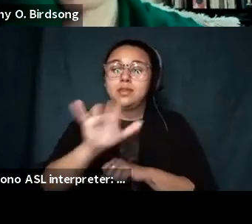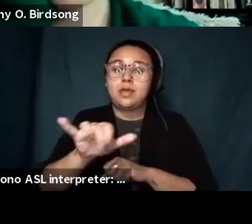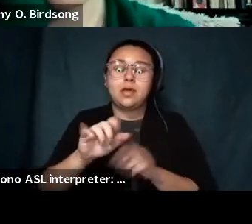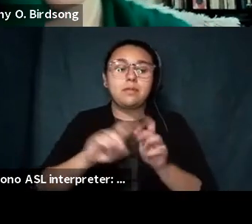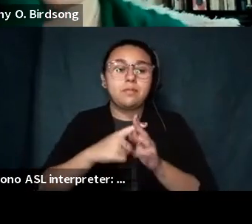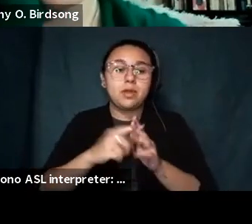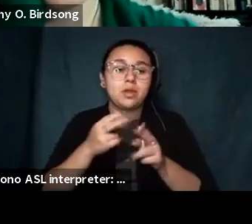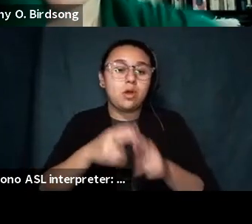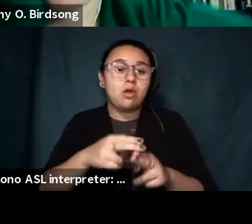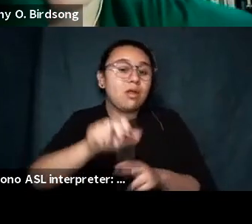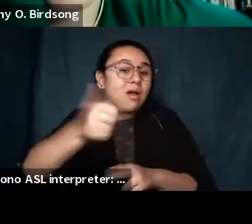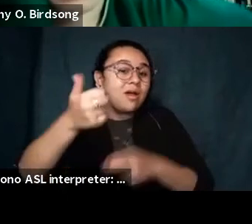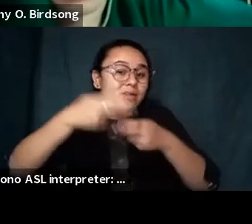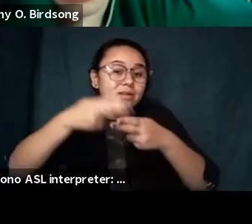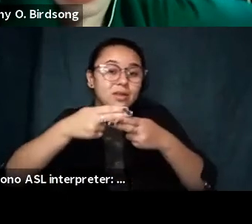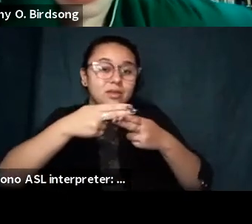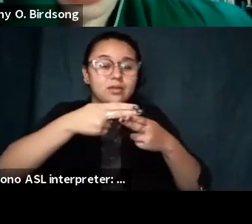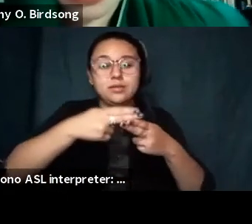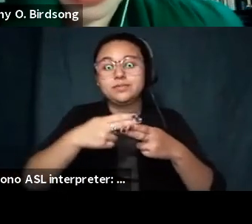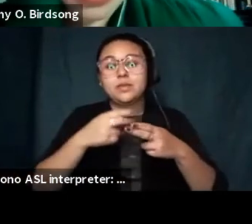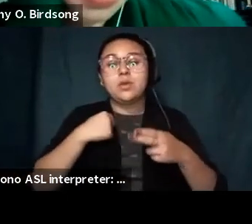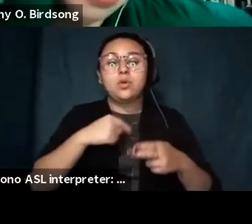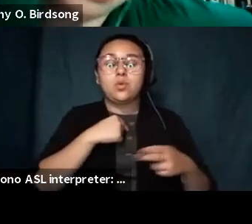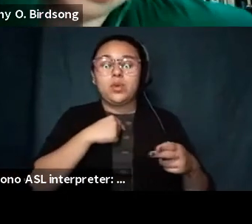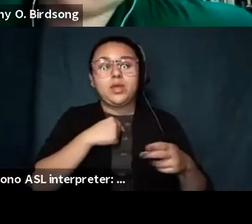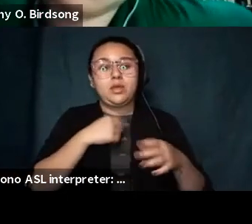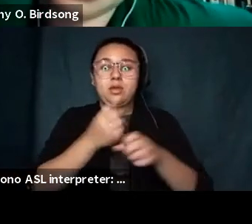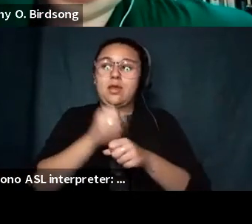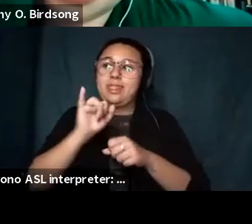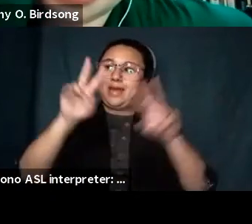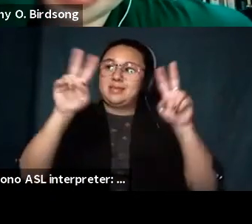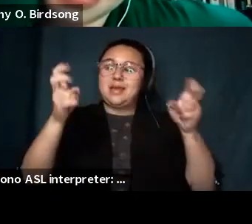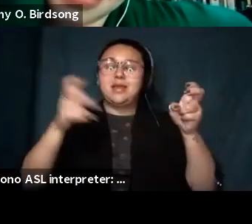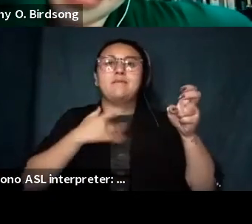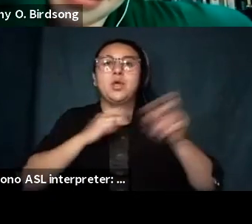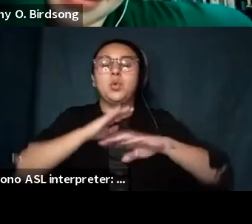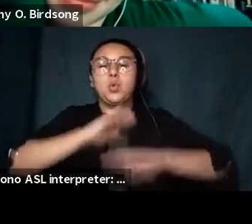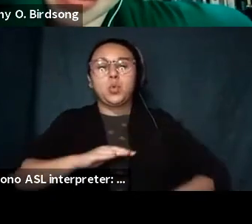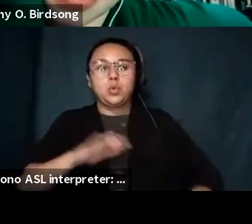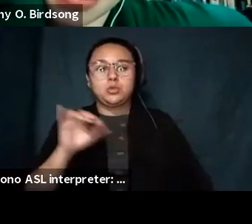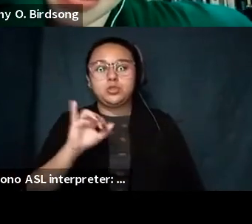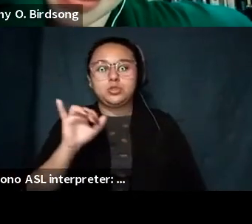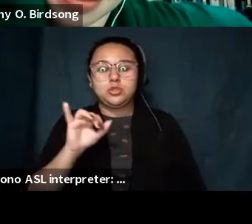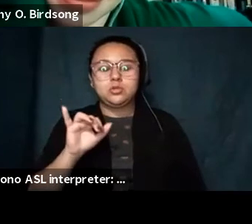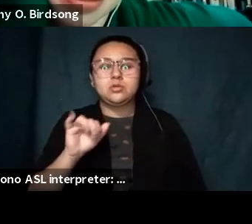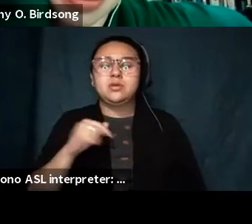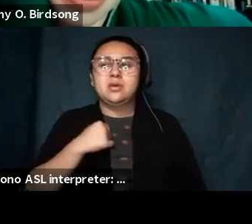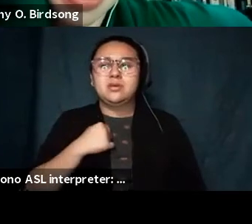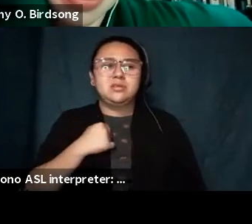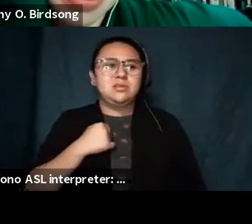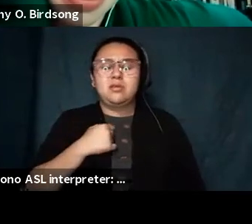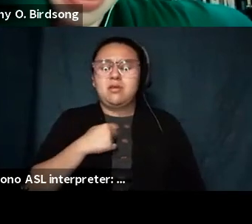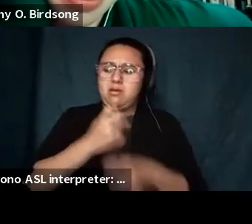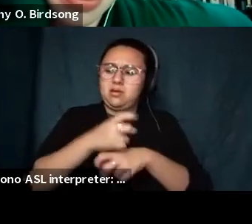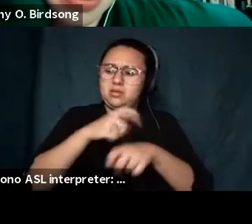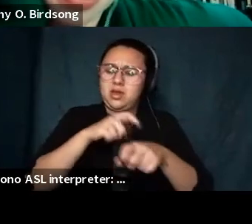something else um and then we got this title i felt kind of relieved also because i was having a hard time like conceptualizing